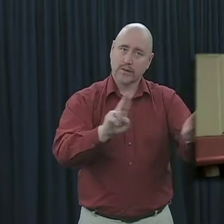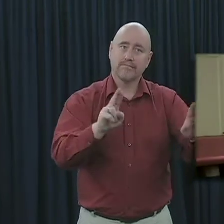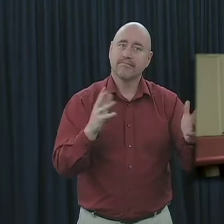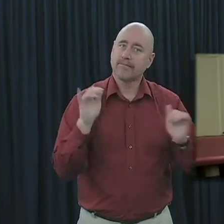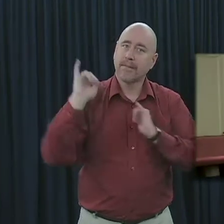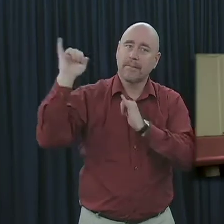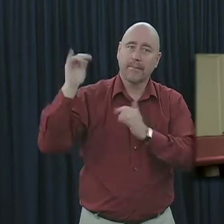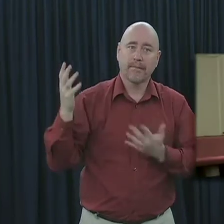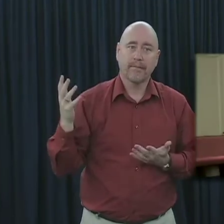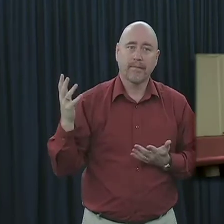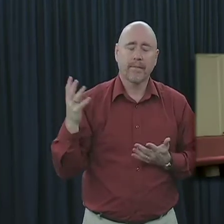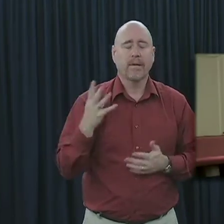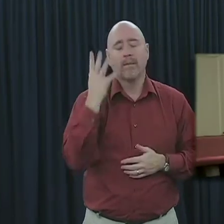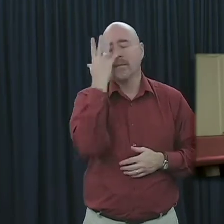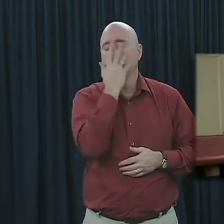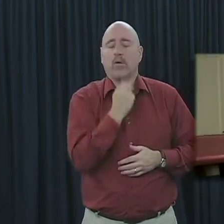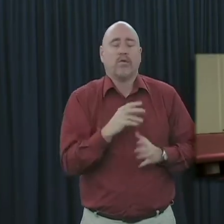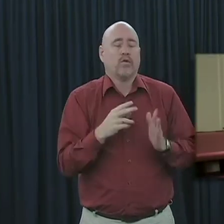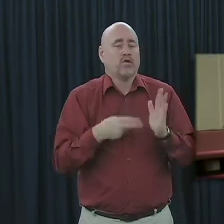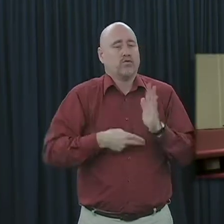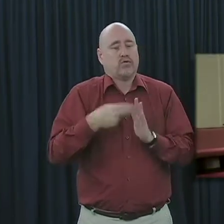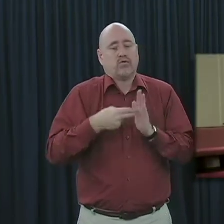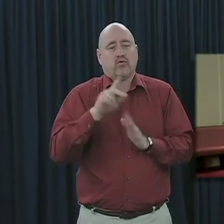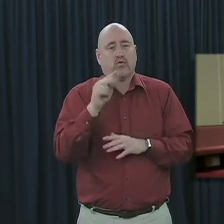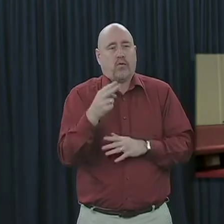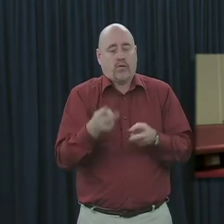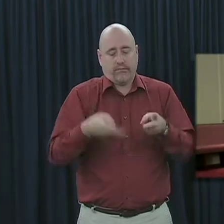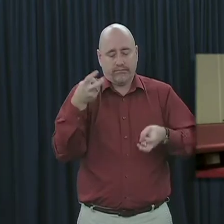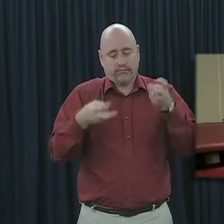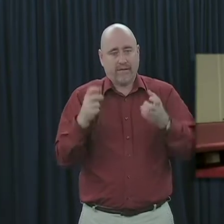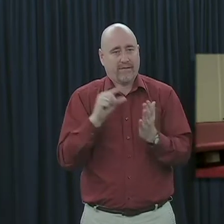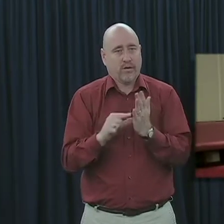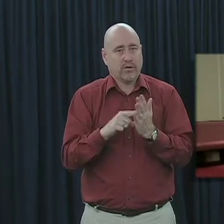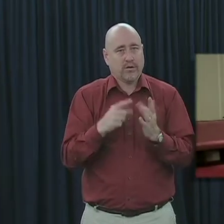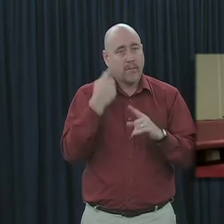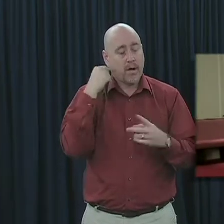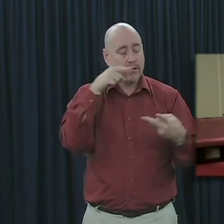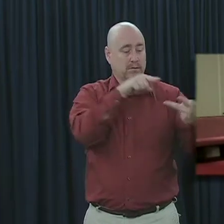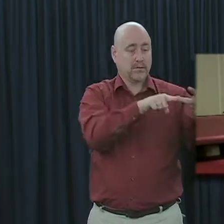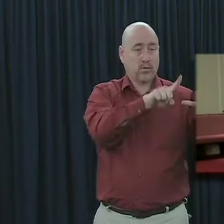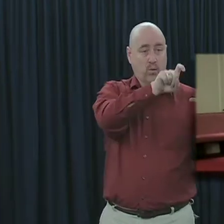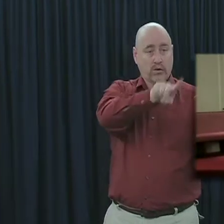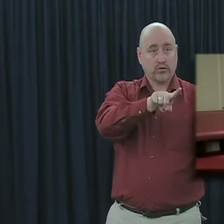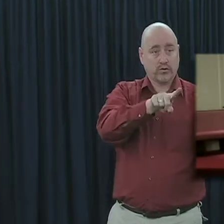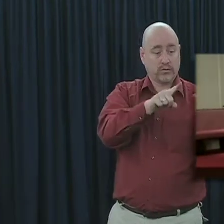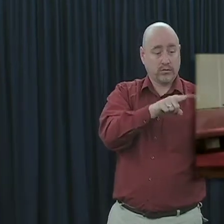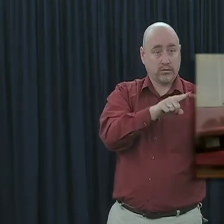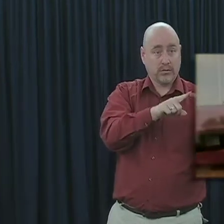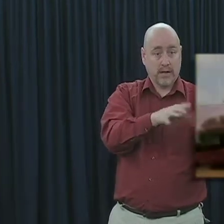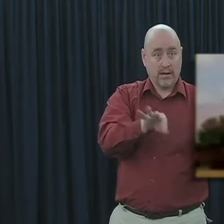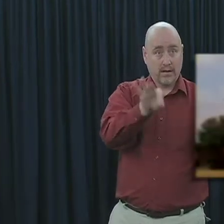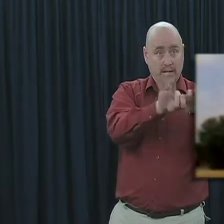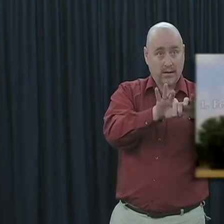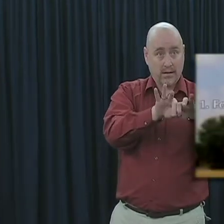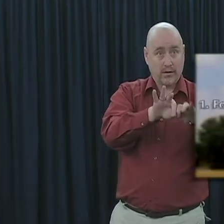Now, there are many beautiful truths revealed in this passage, but in light of our question about the importance and value of the church,